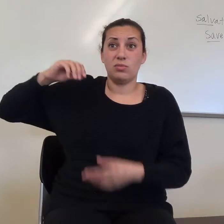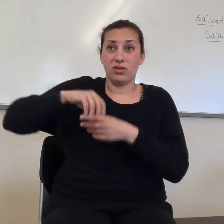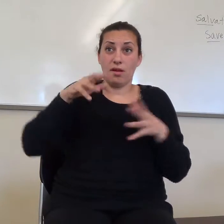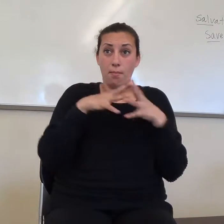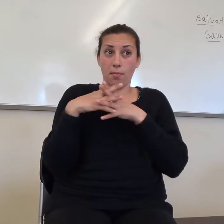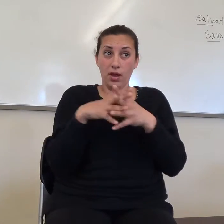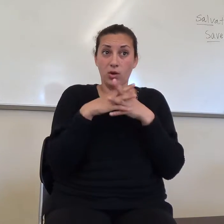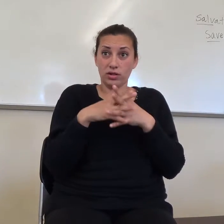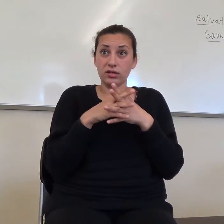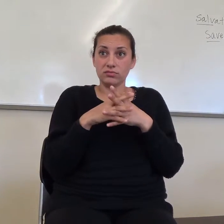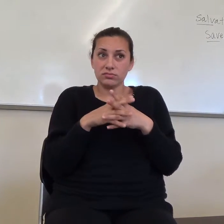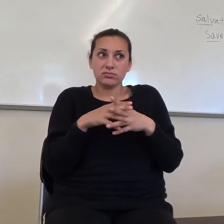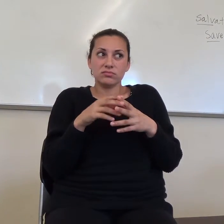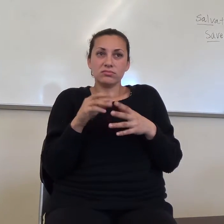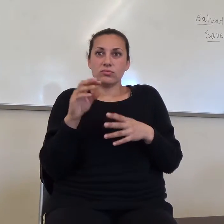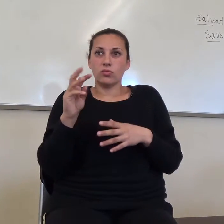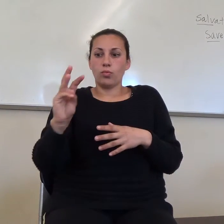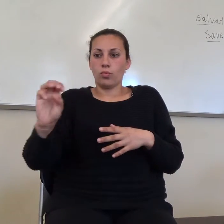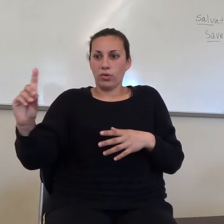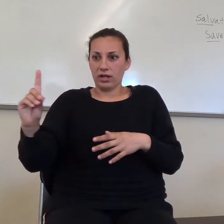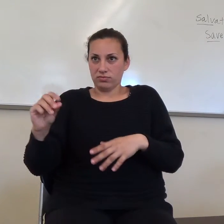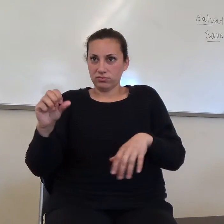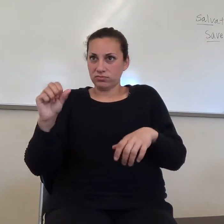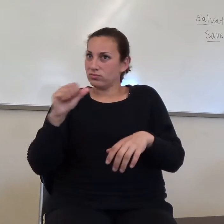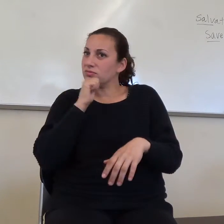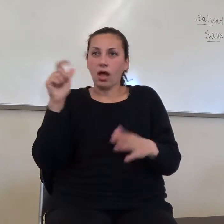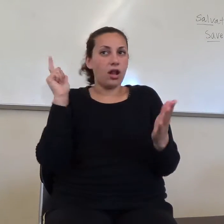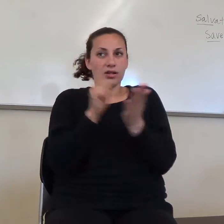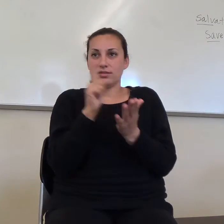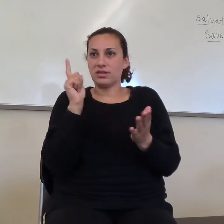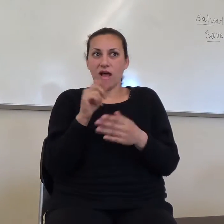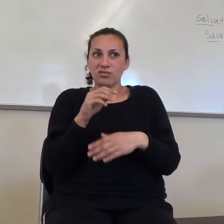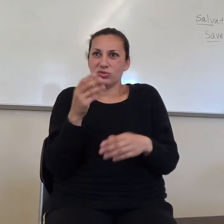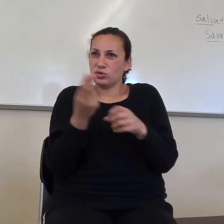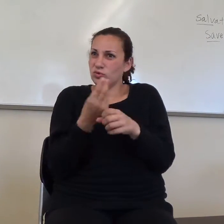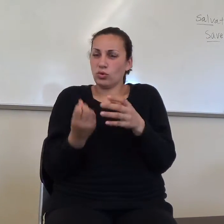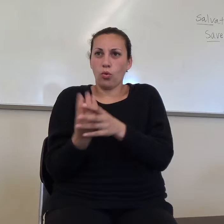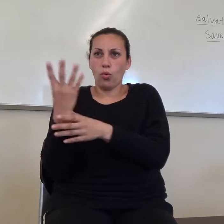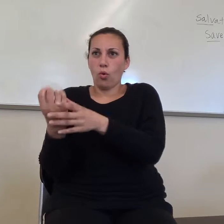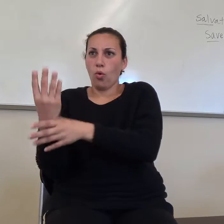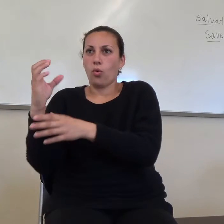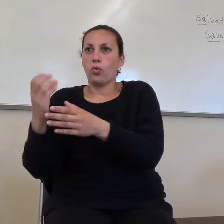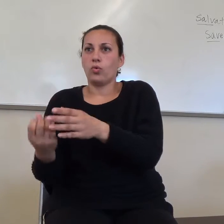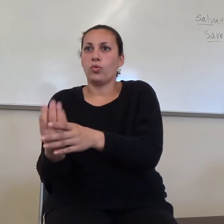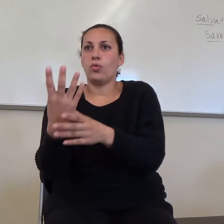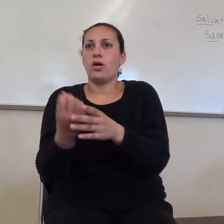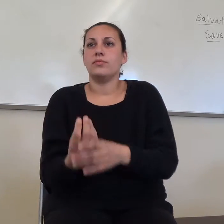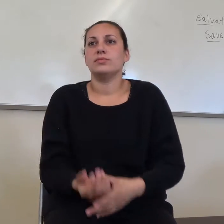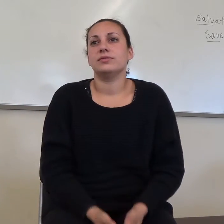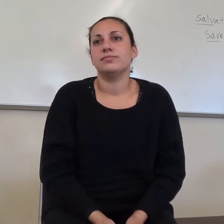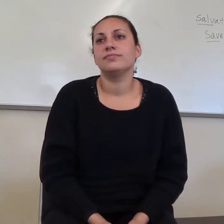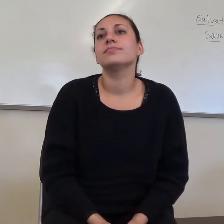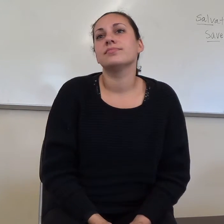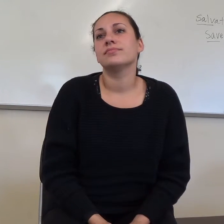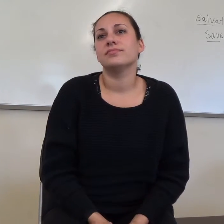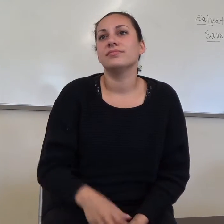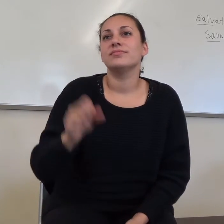this is not easy. Okay. Um, what about, let's see,